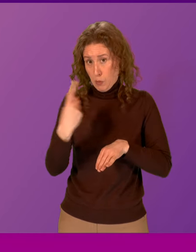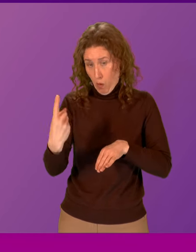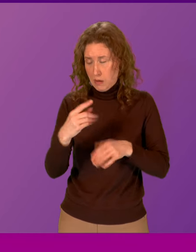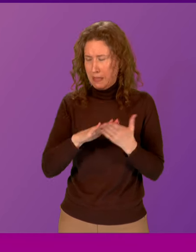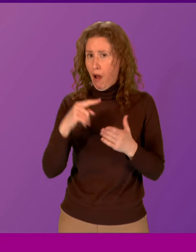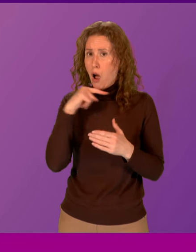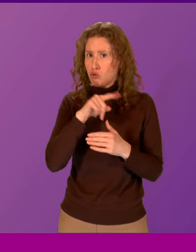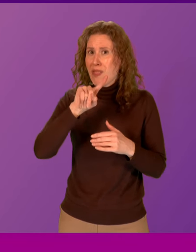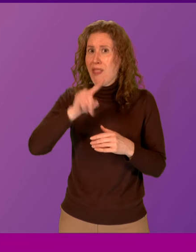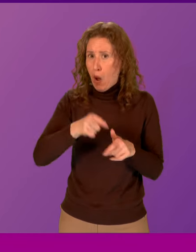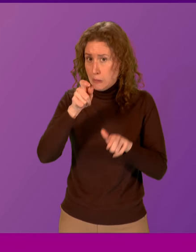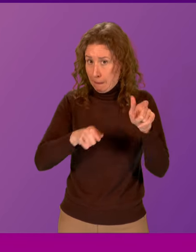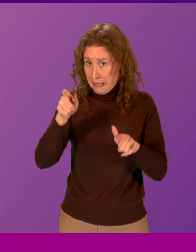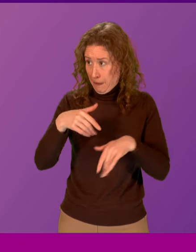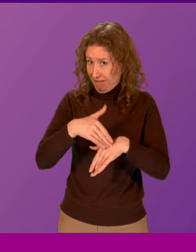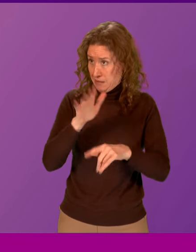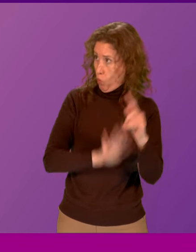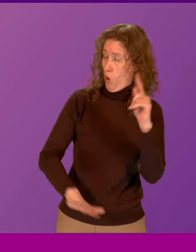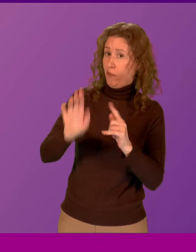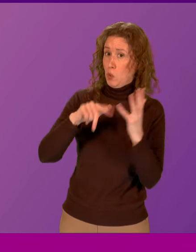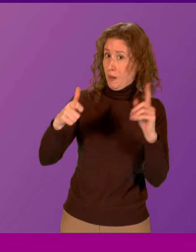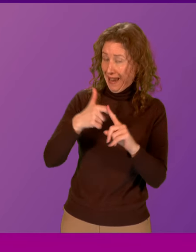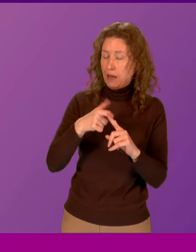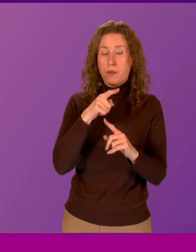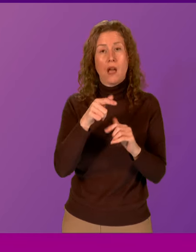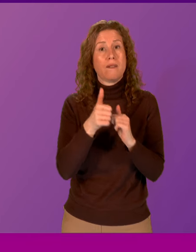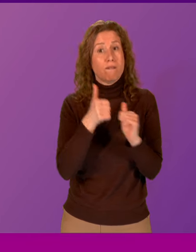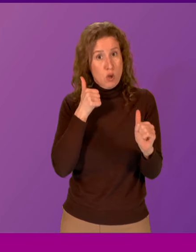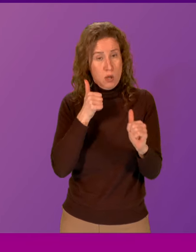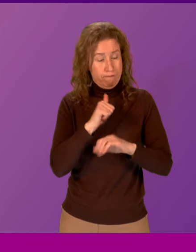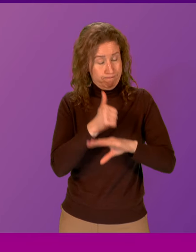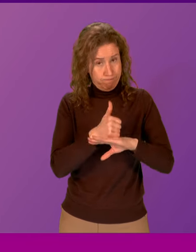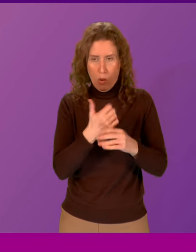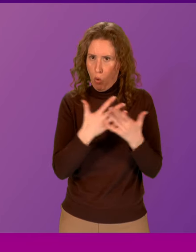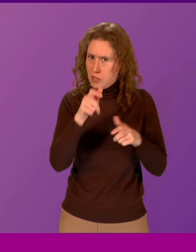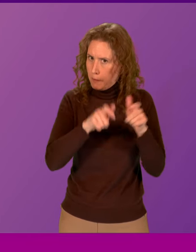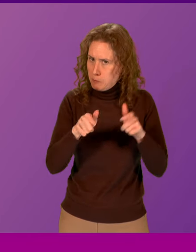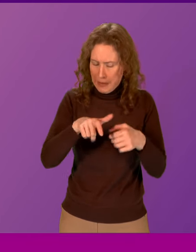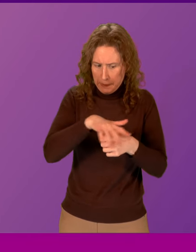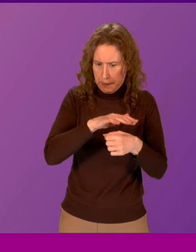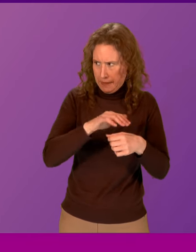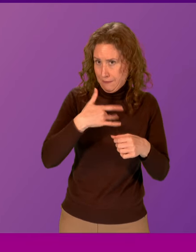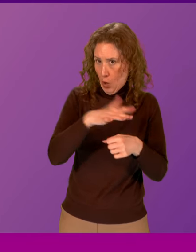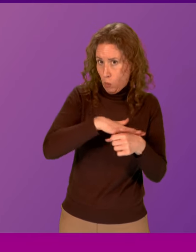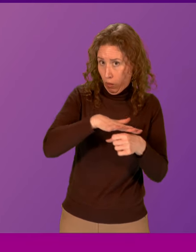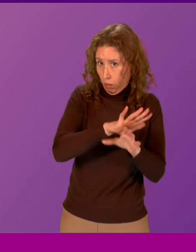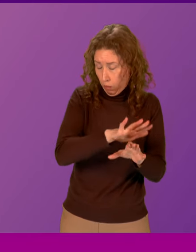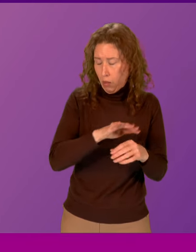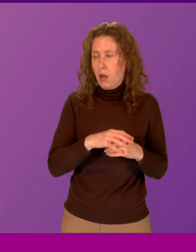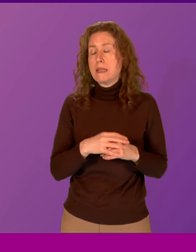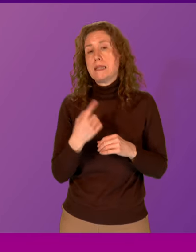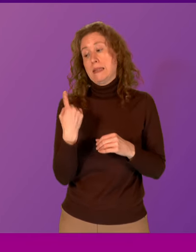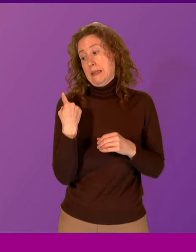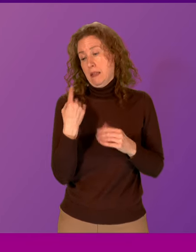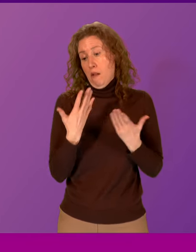,000 people affected UK-wide. The firm were a grant-based company, with many clients locally. The Trust of Succession Scotland Bill passed in December,